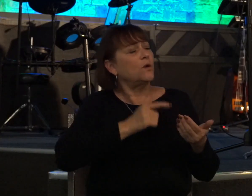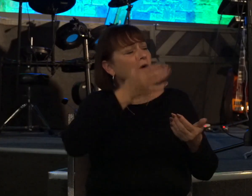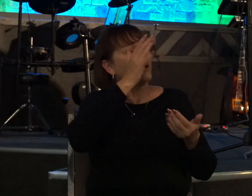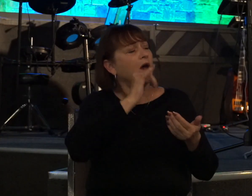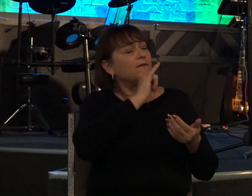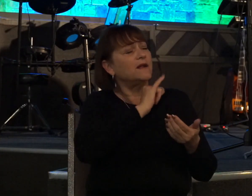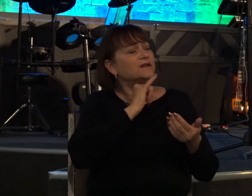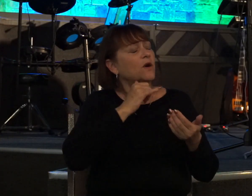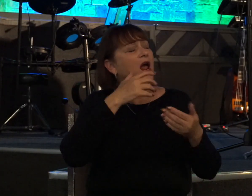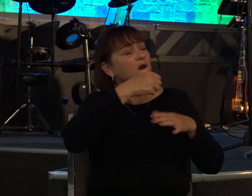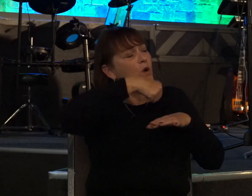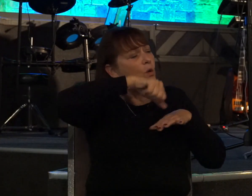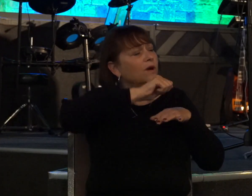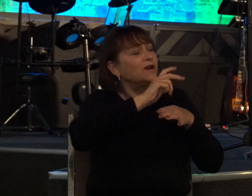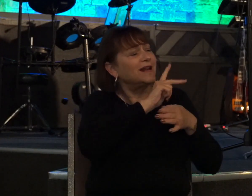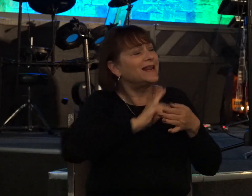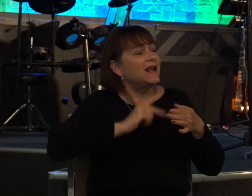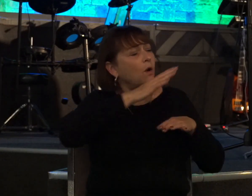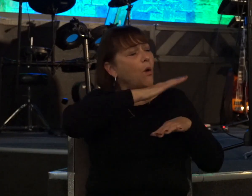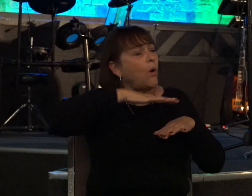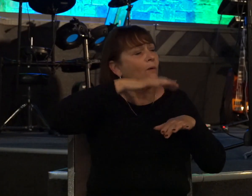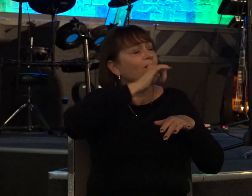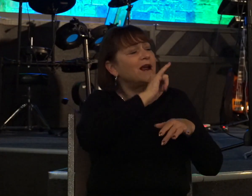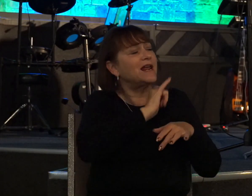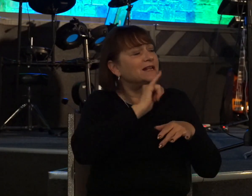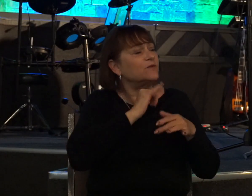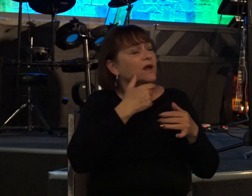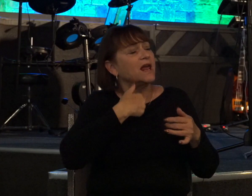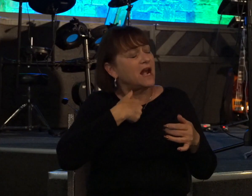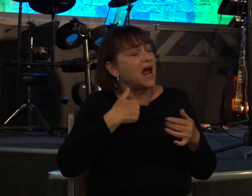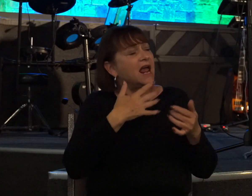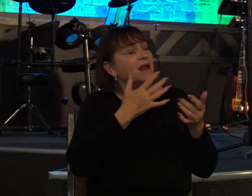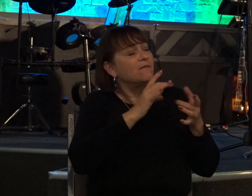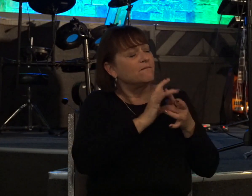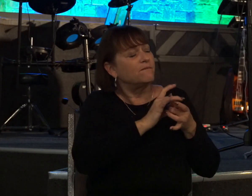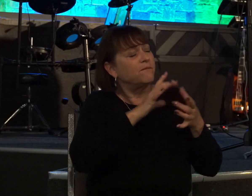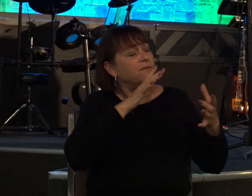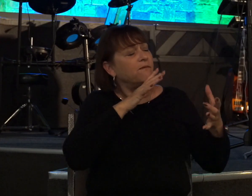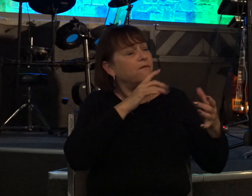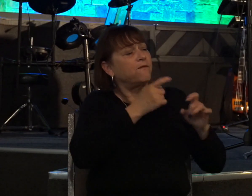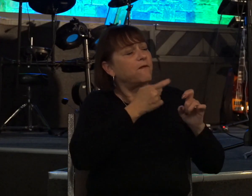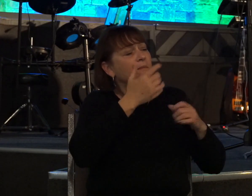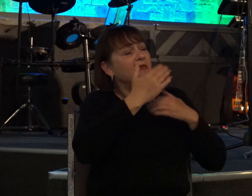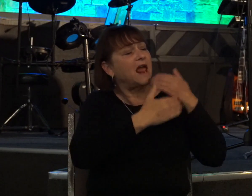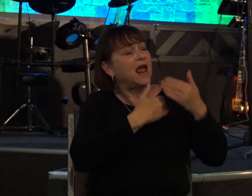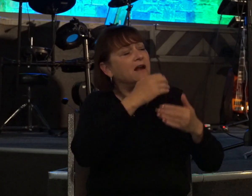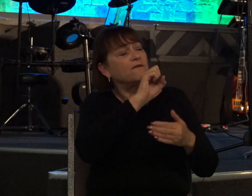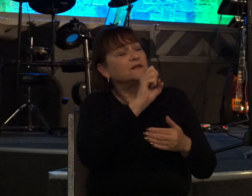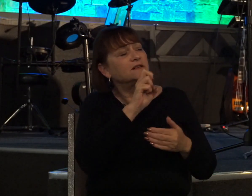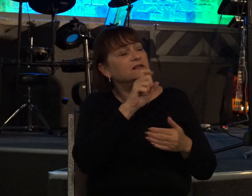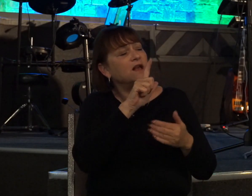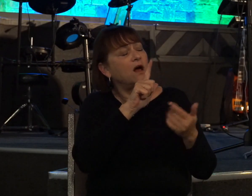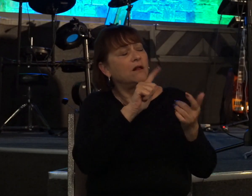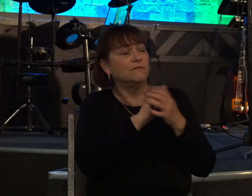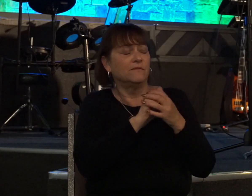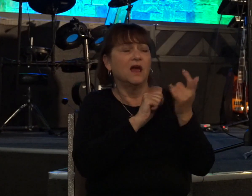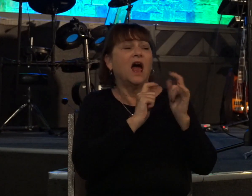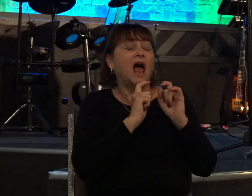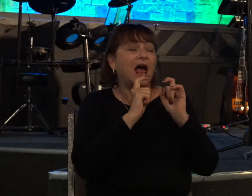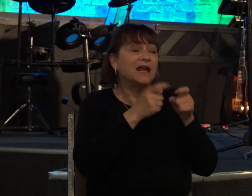you king over israel and i delivered you from the hand of saul verse eight i gave you your master's